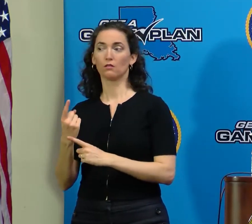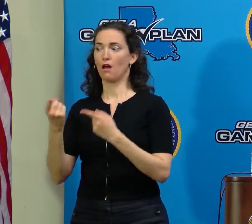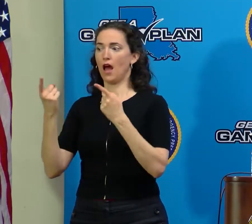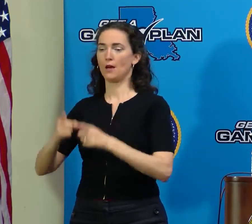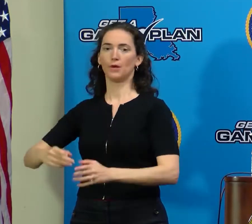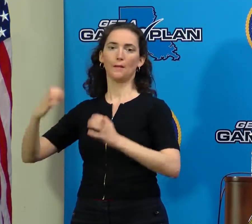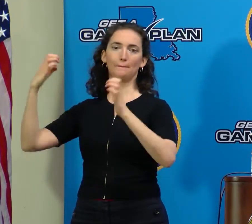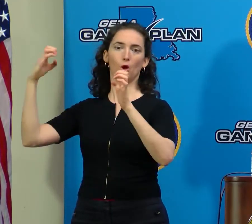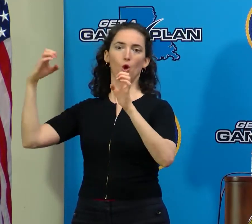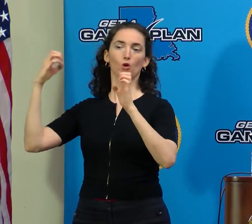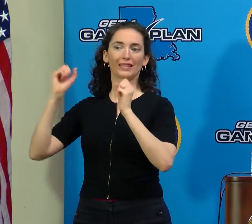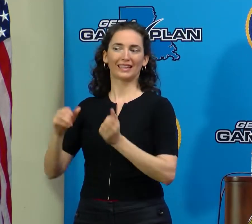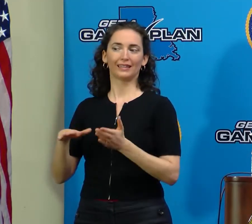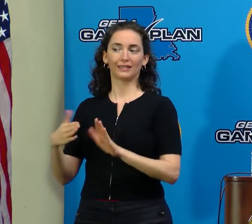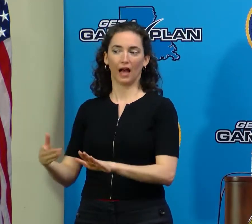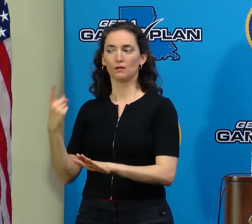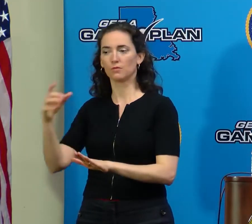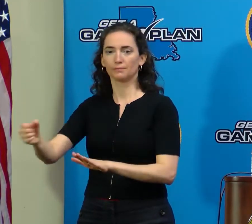emergency.